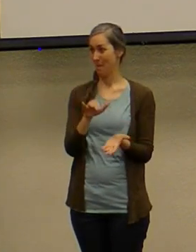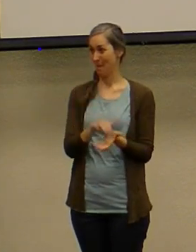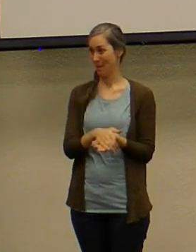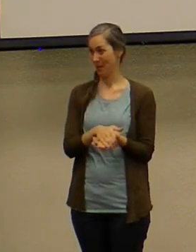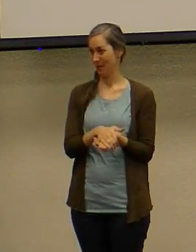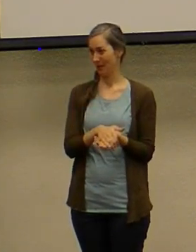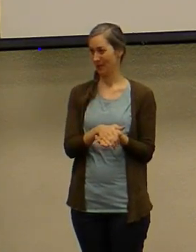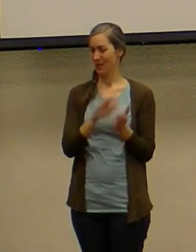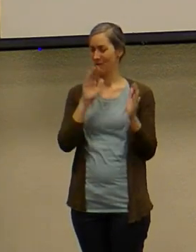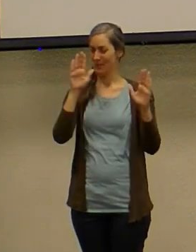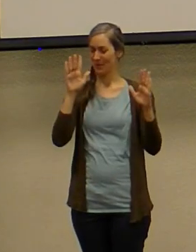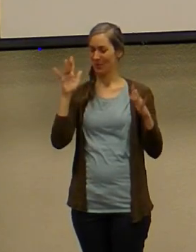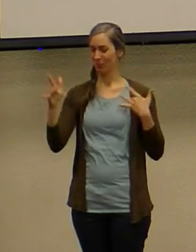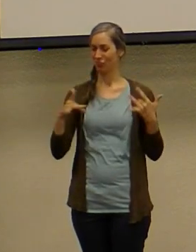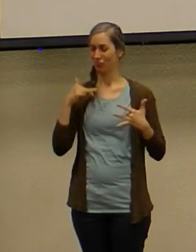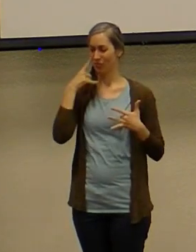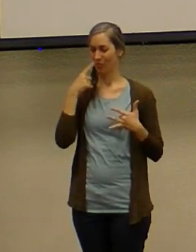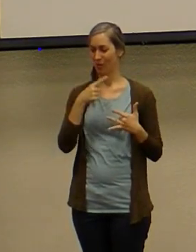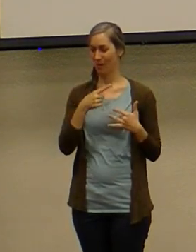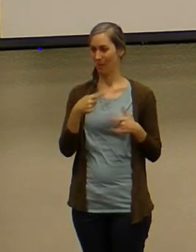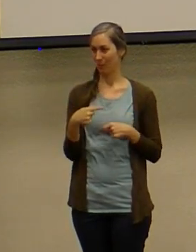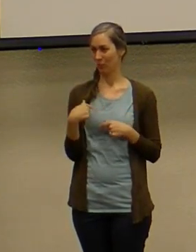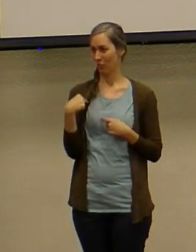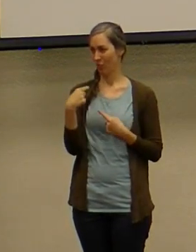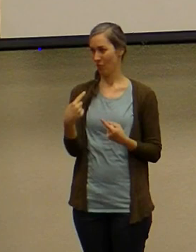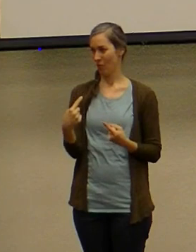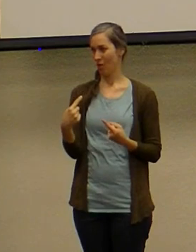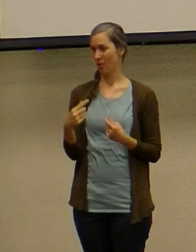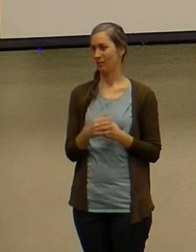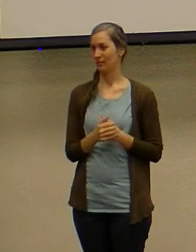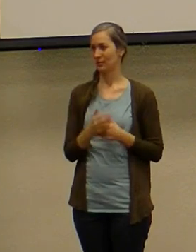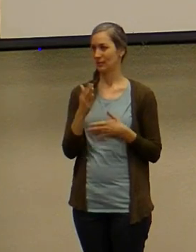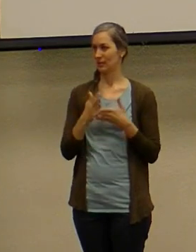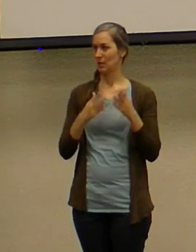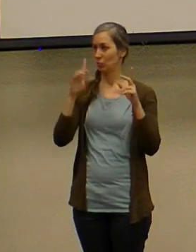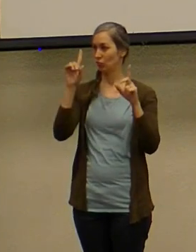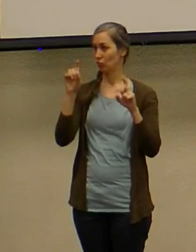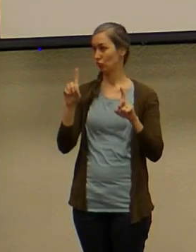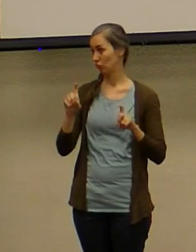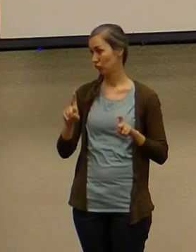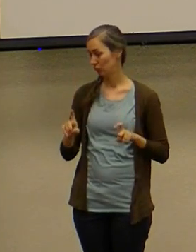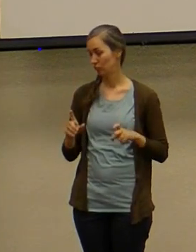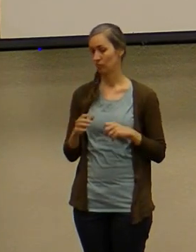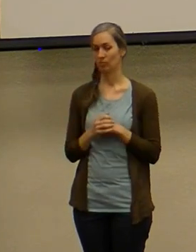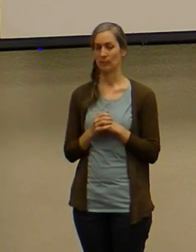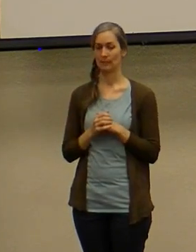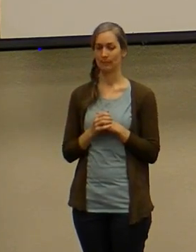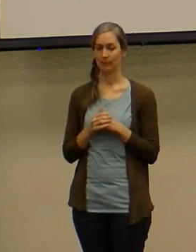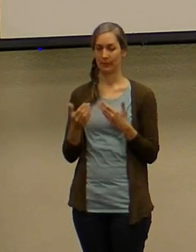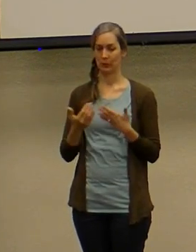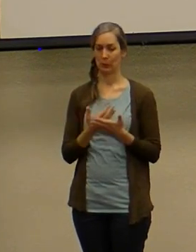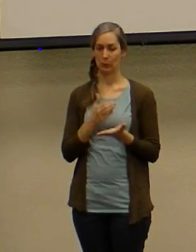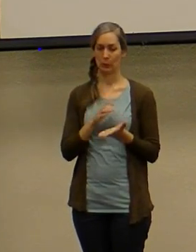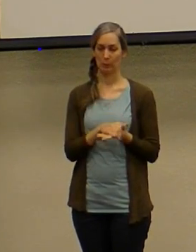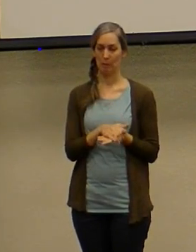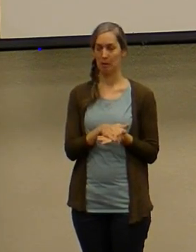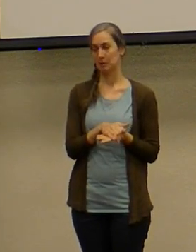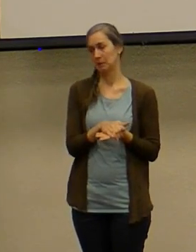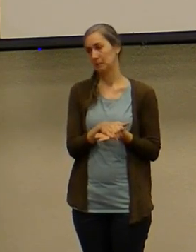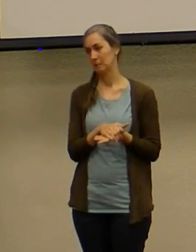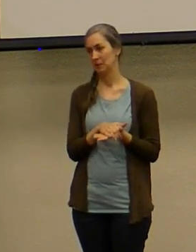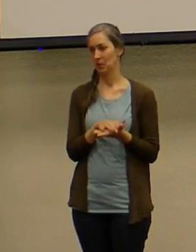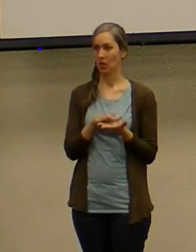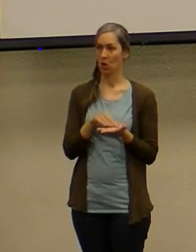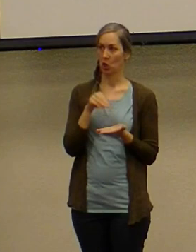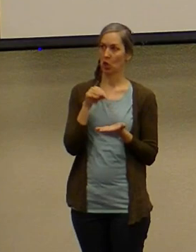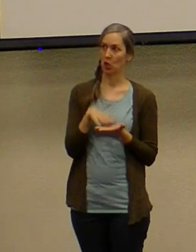great source of joy for him so far some of the trials he's he's dealt with though just a new marriage just as well and all the